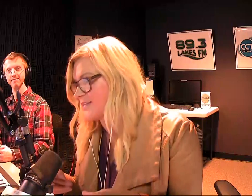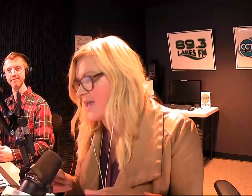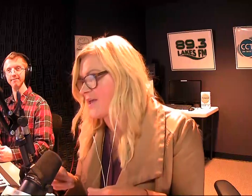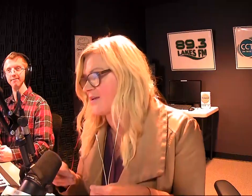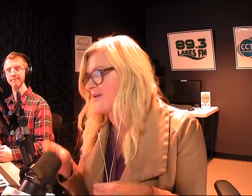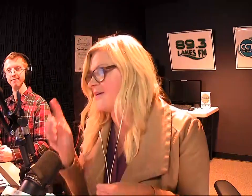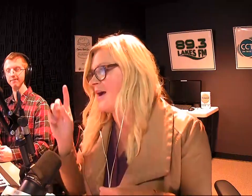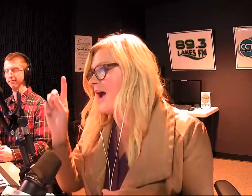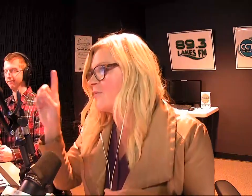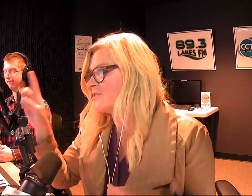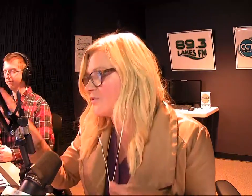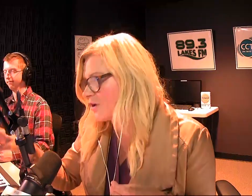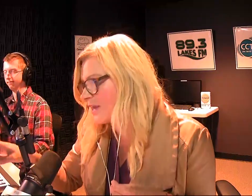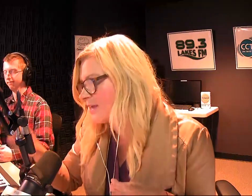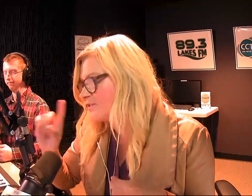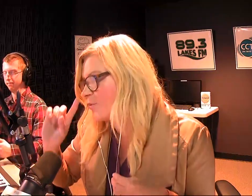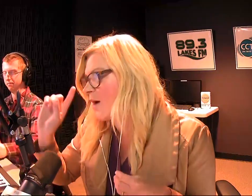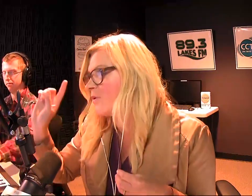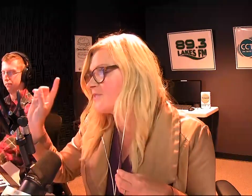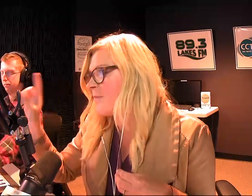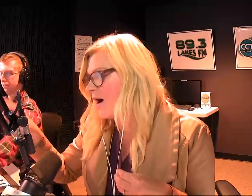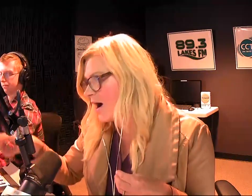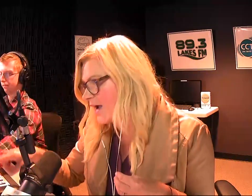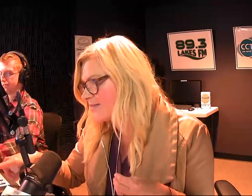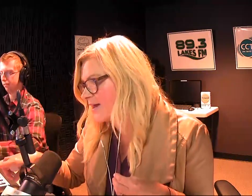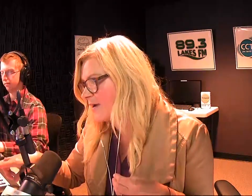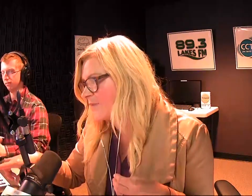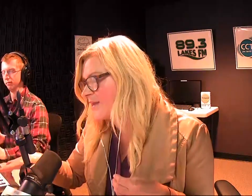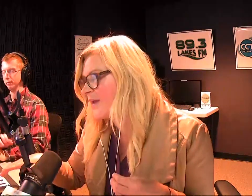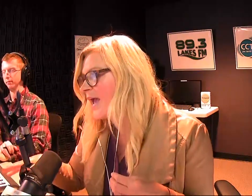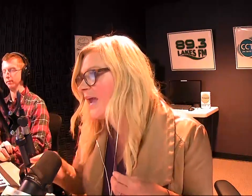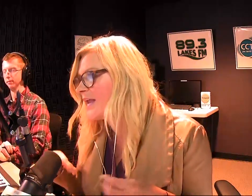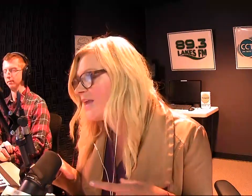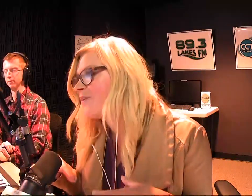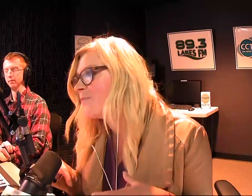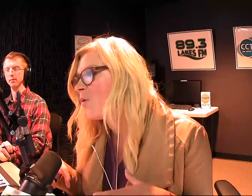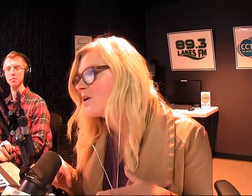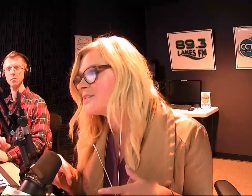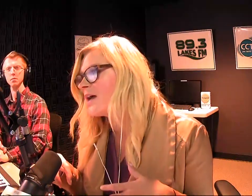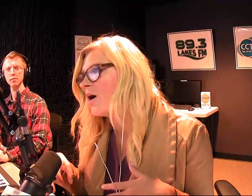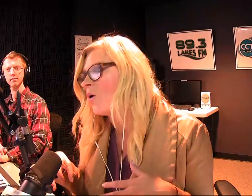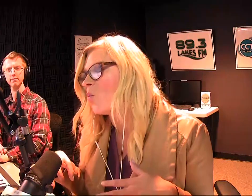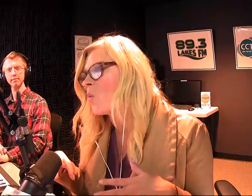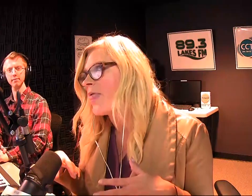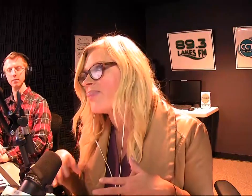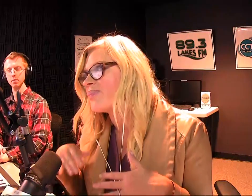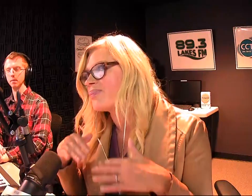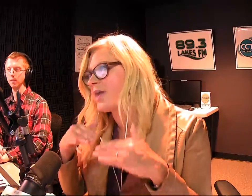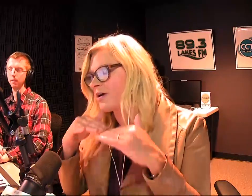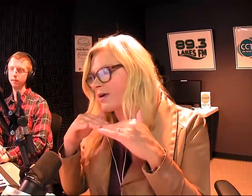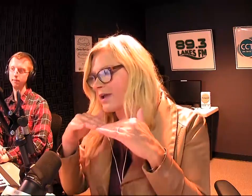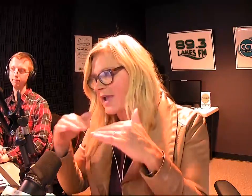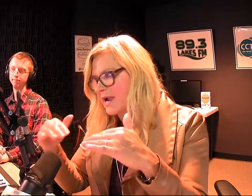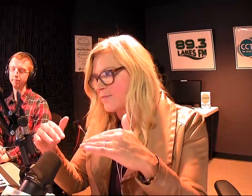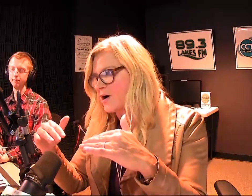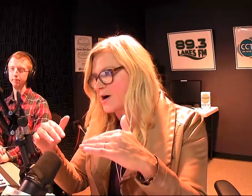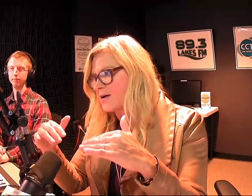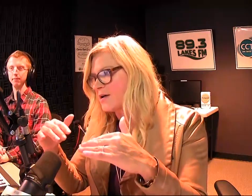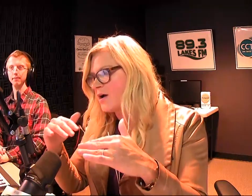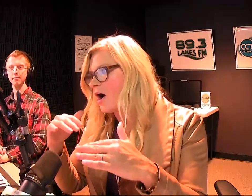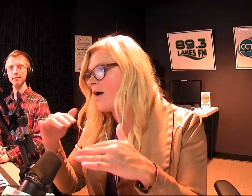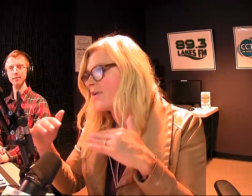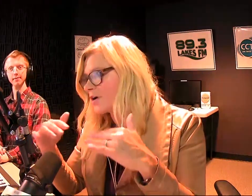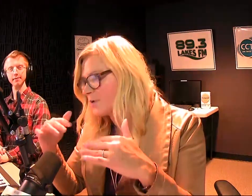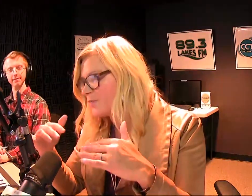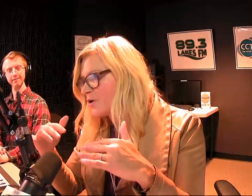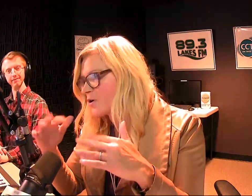they were saying. I was looking into what was behind them and even more so when their camera